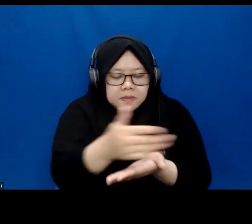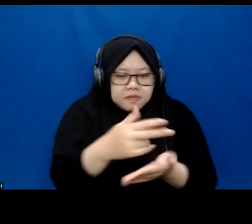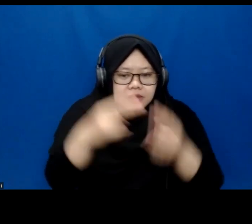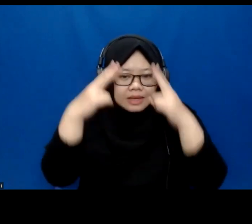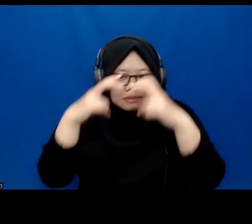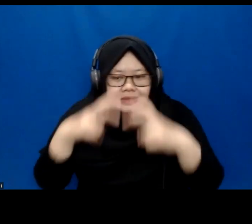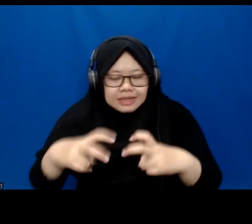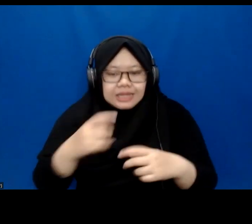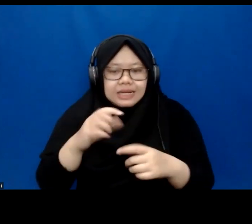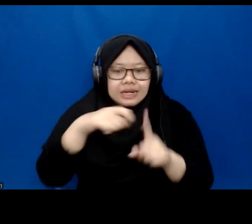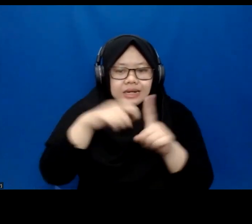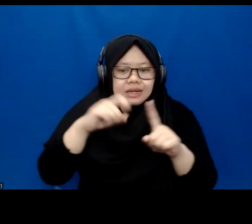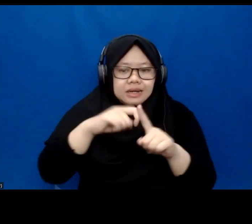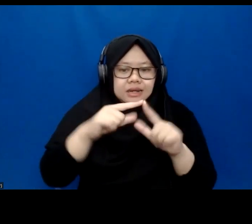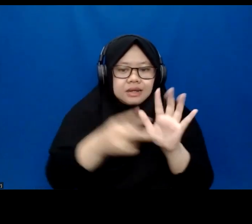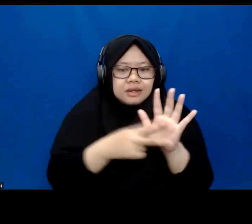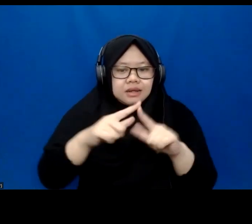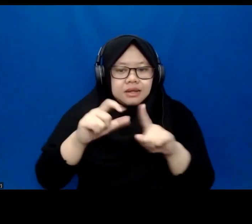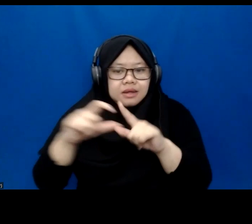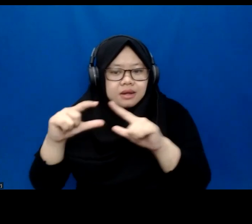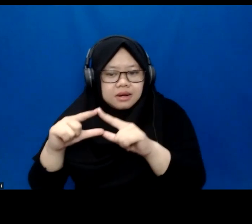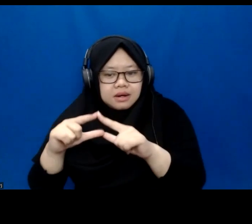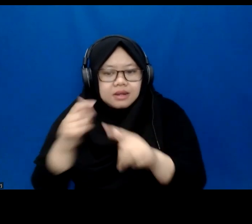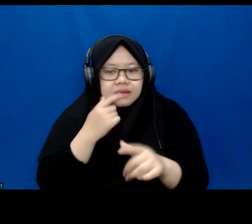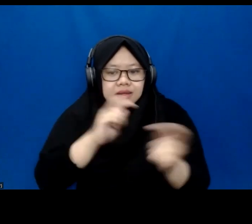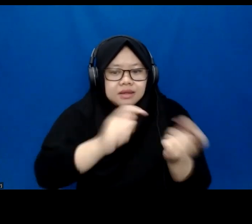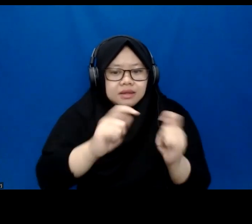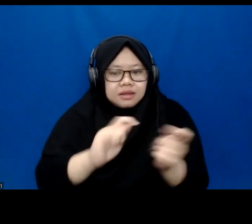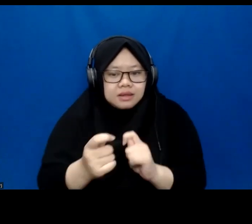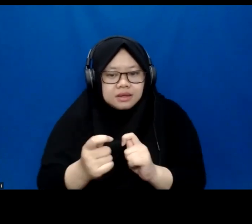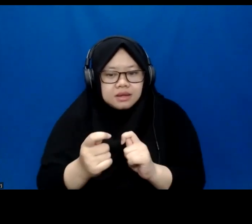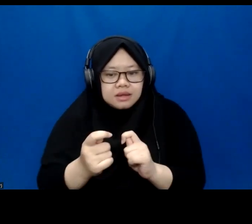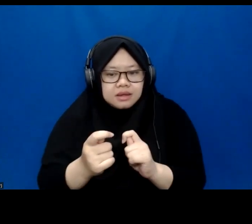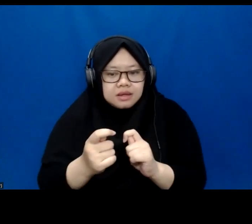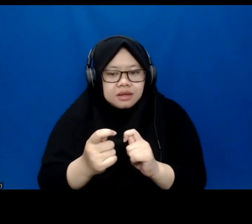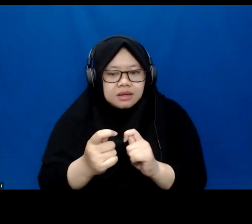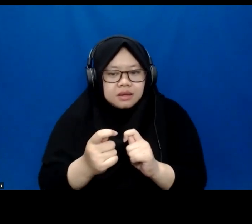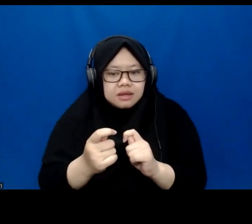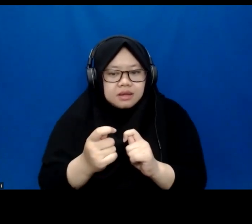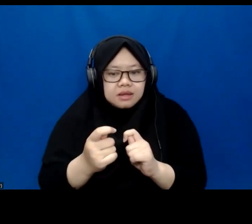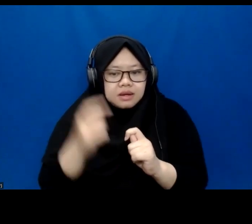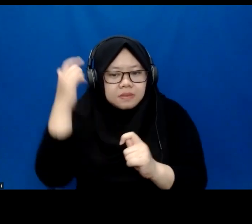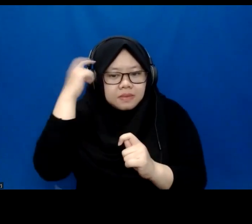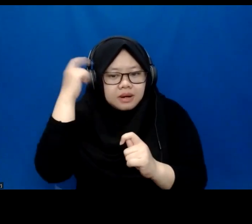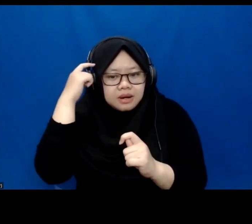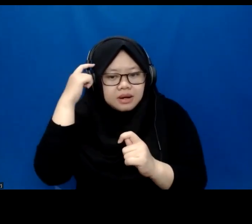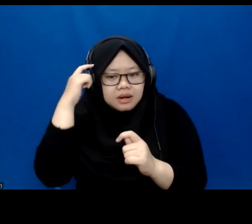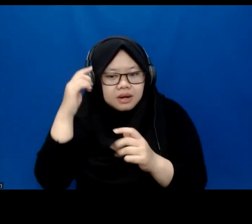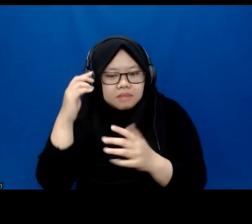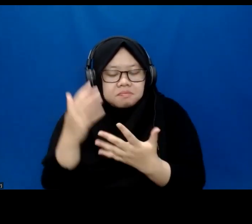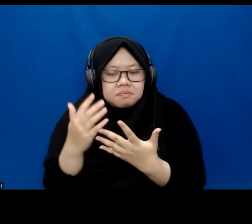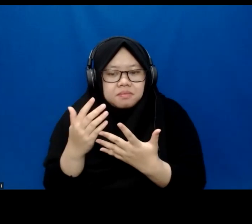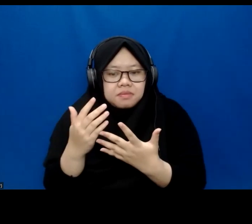about brain rewiring. It's about the transformation of the unused brain area to help normal organs.